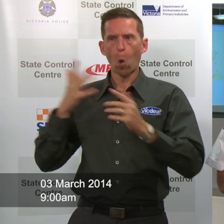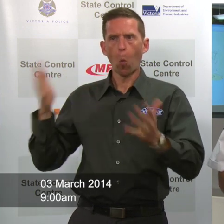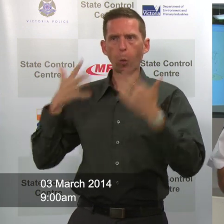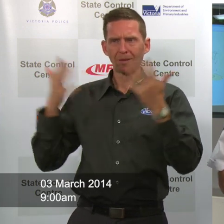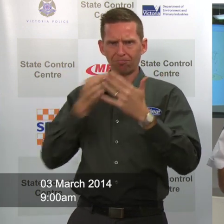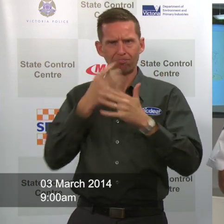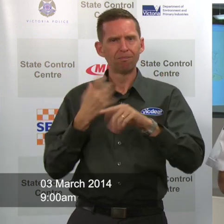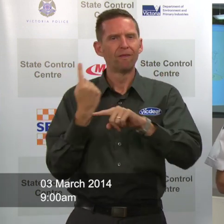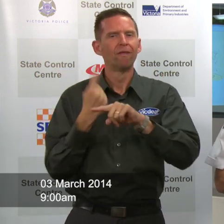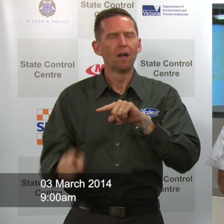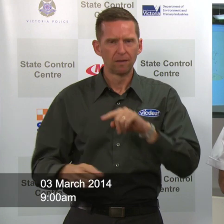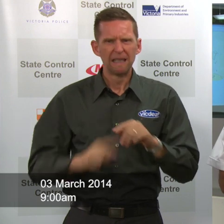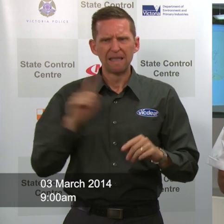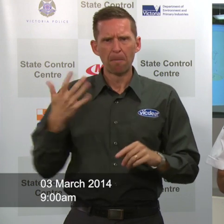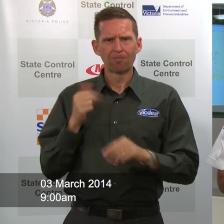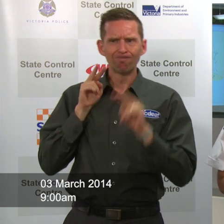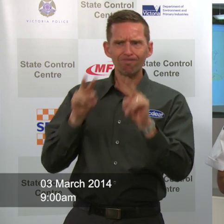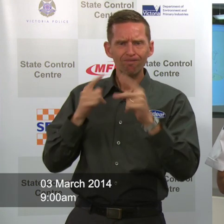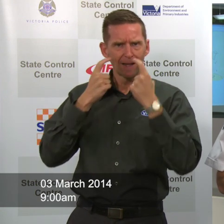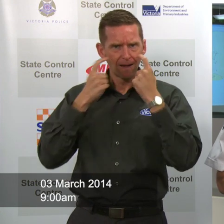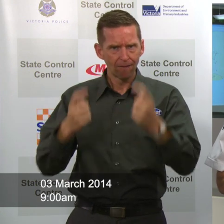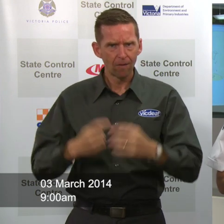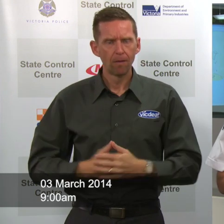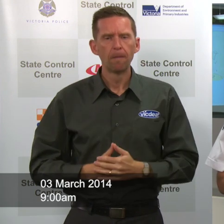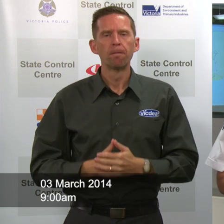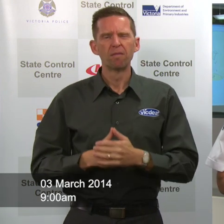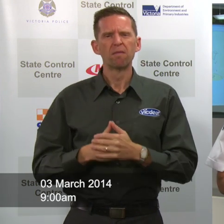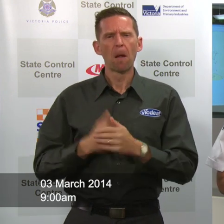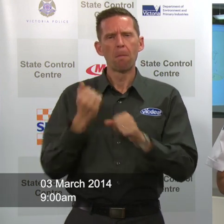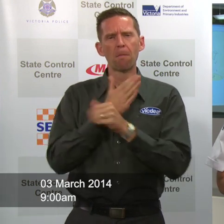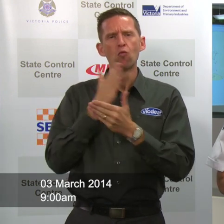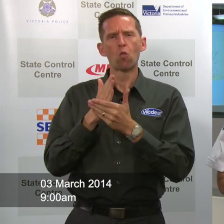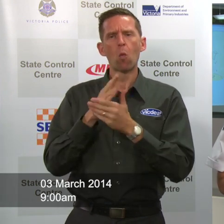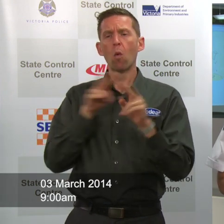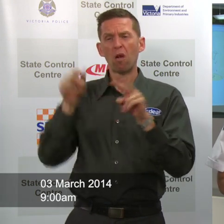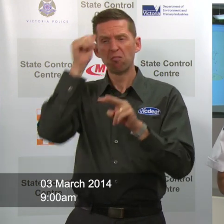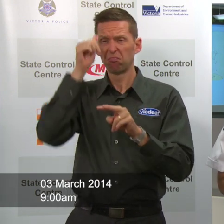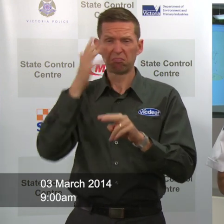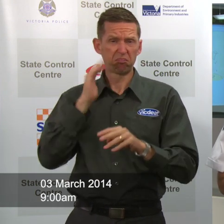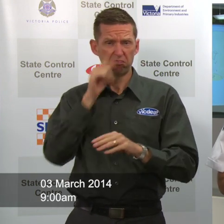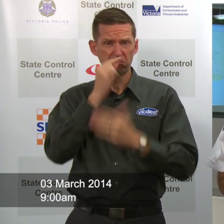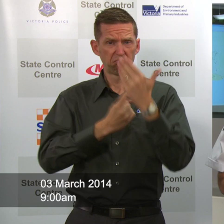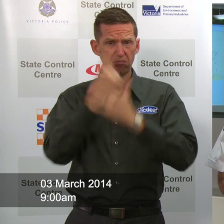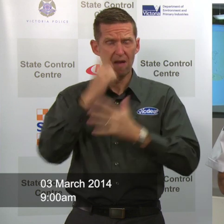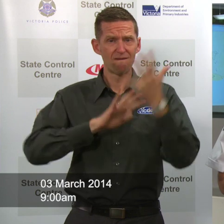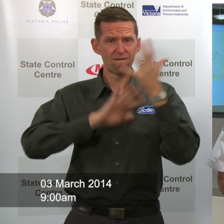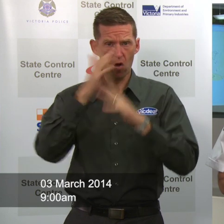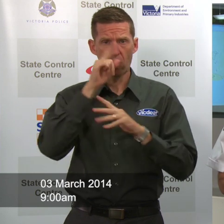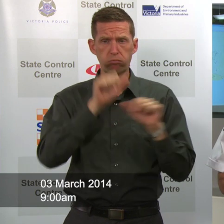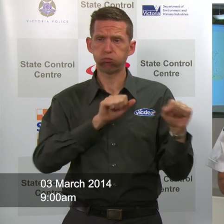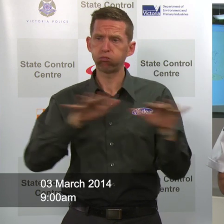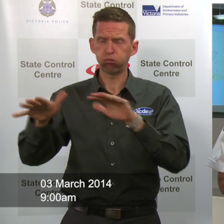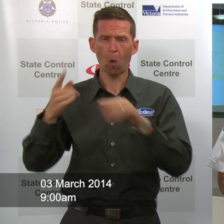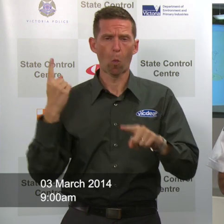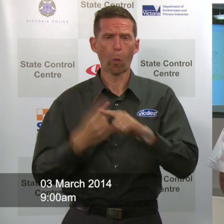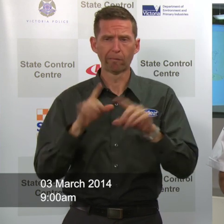so we need to be really careful about that and obviously stay attuned the fact we could still have fires that do run and do do damage so